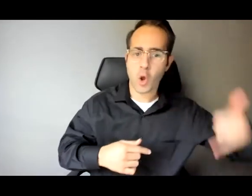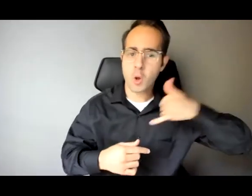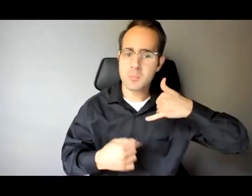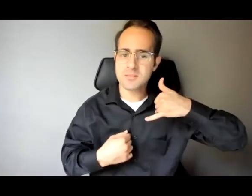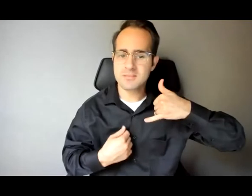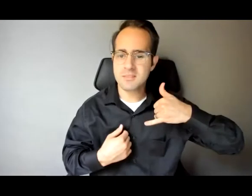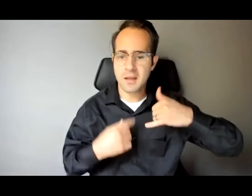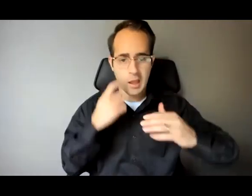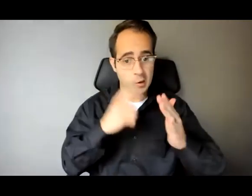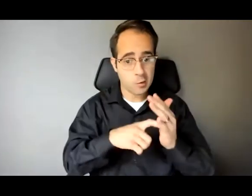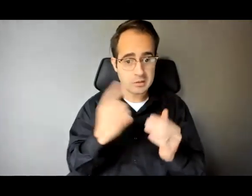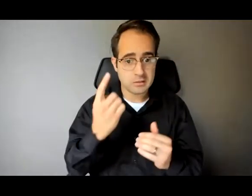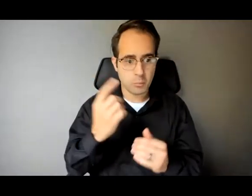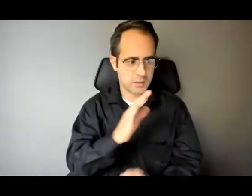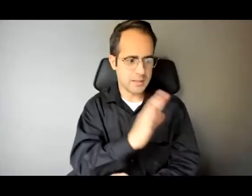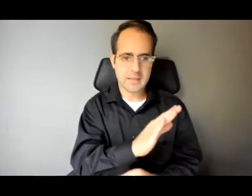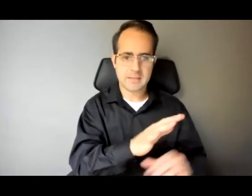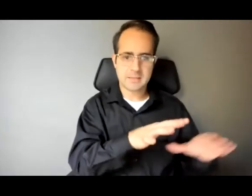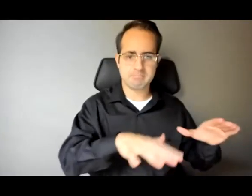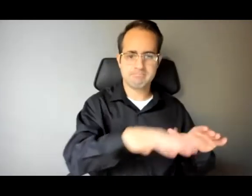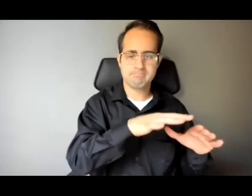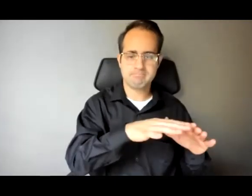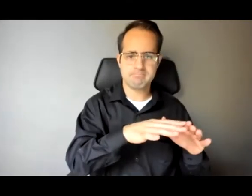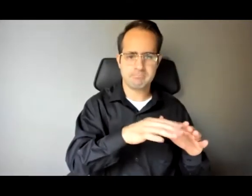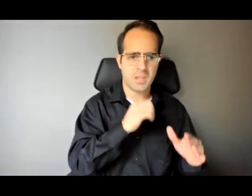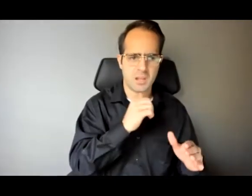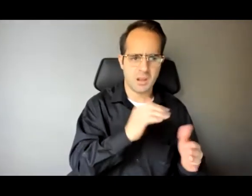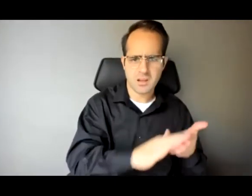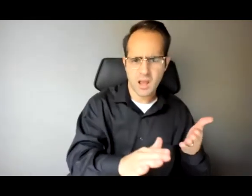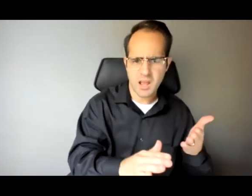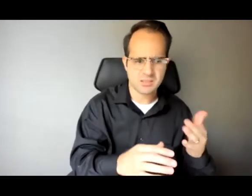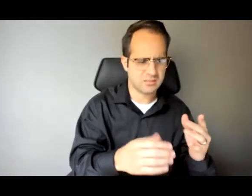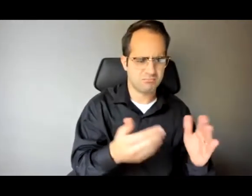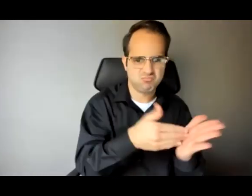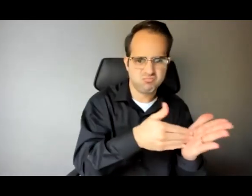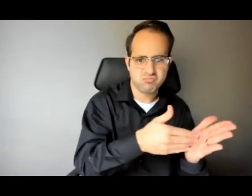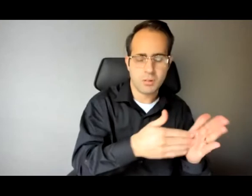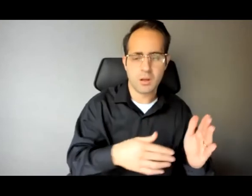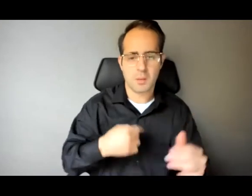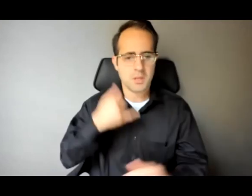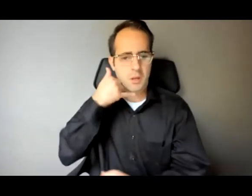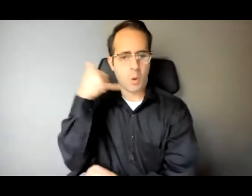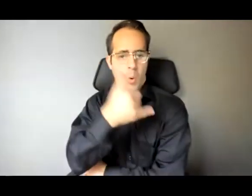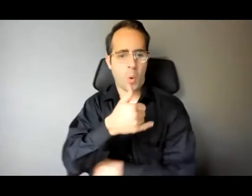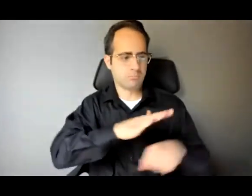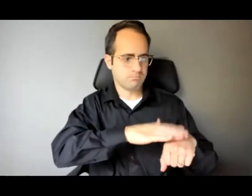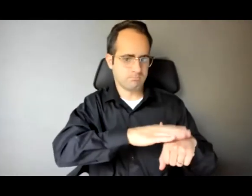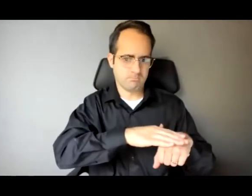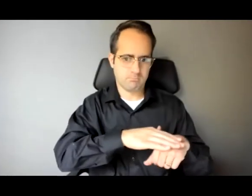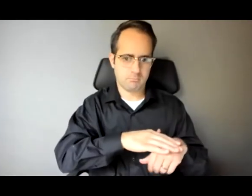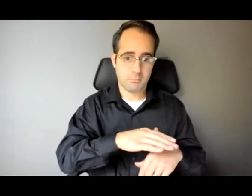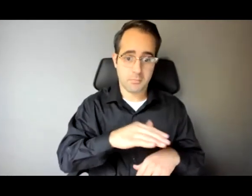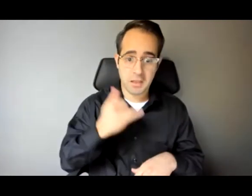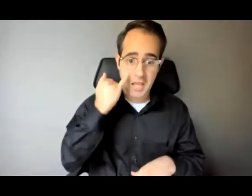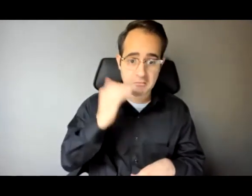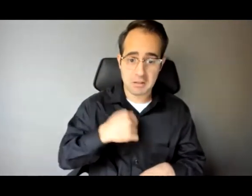in his system was being treated poorly I call him up that would never have happened if we didn't create that proximity with each other in that room so I